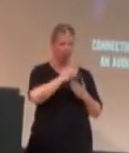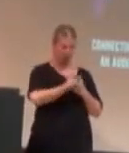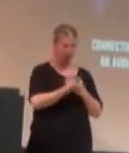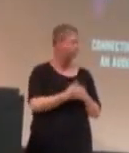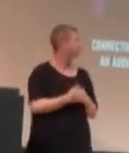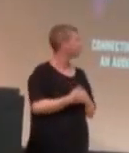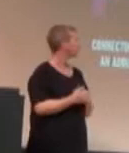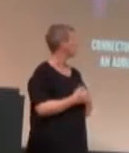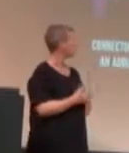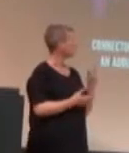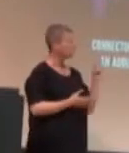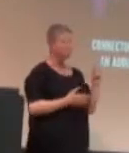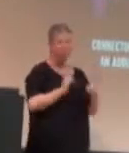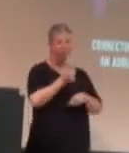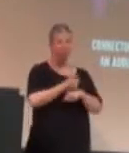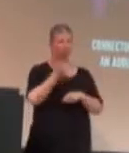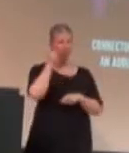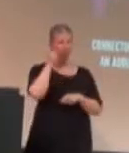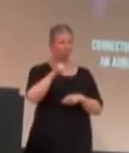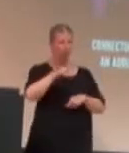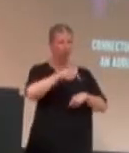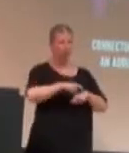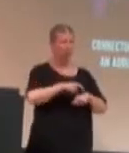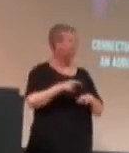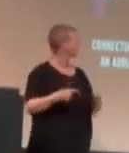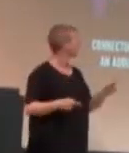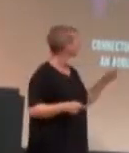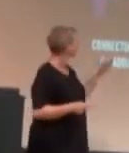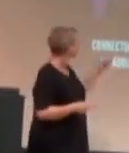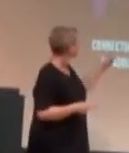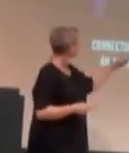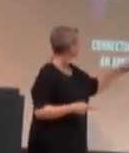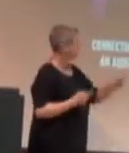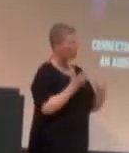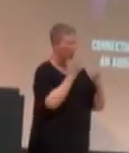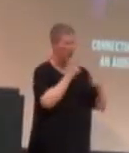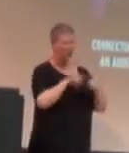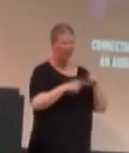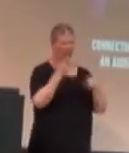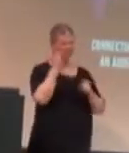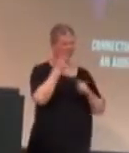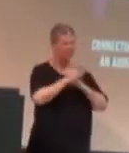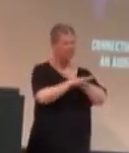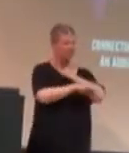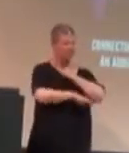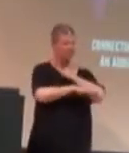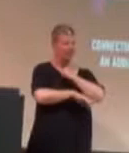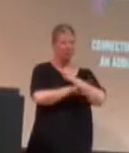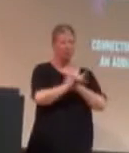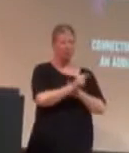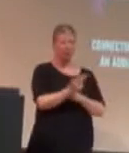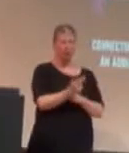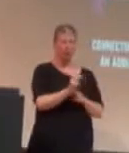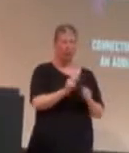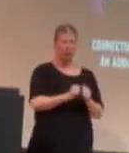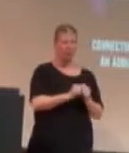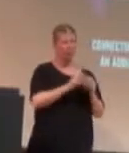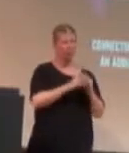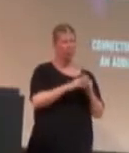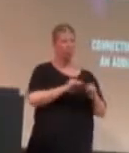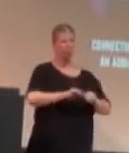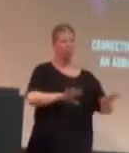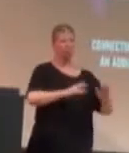This is basically the timeline. So, I can't really see this laptop. September 2013, our first video launched.